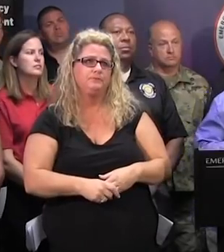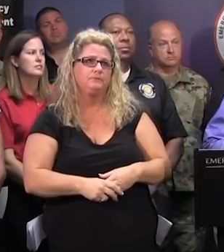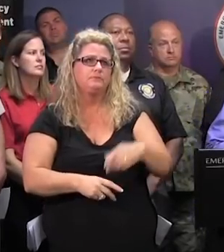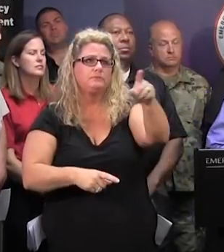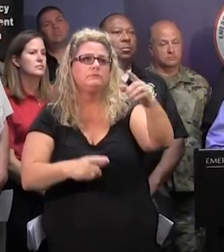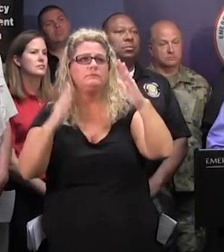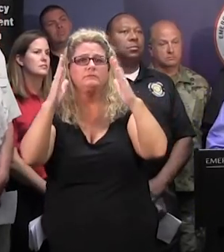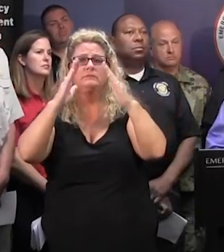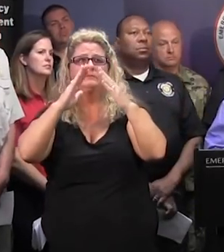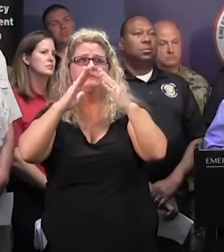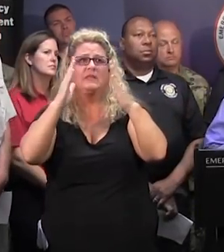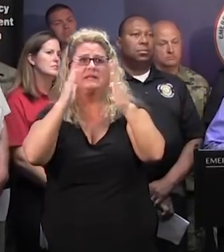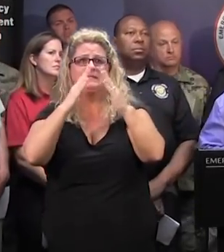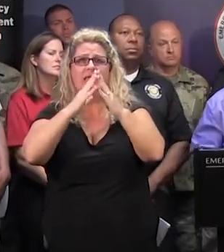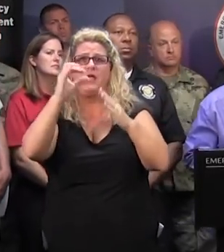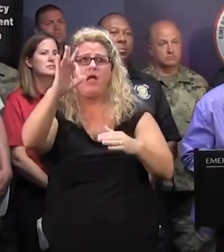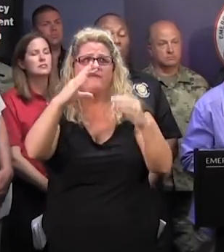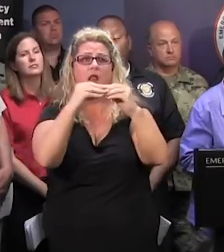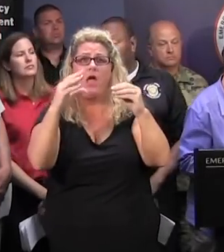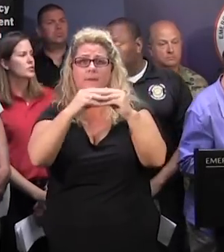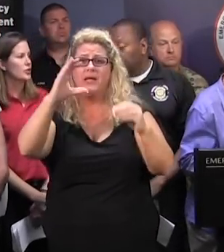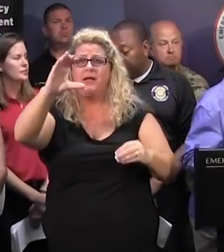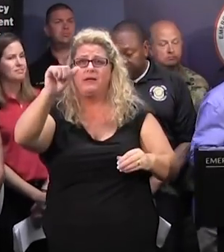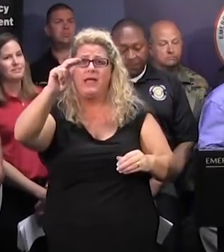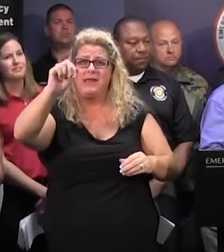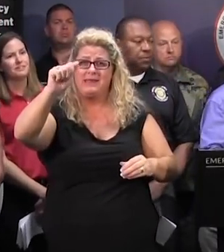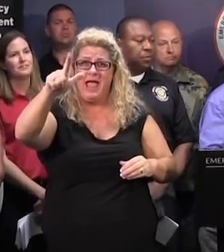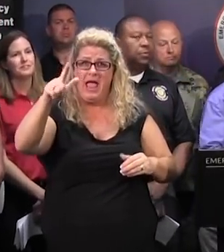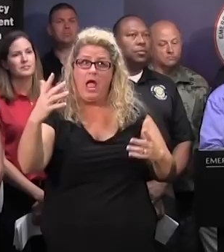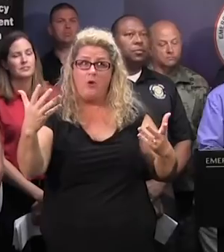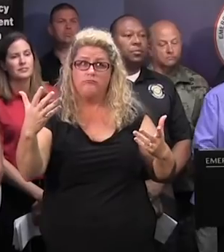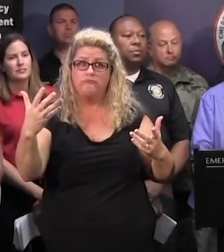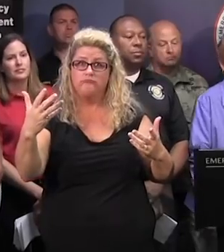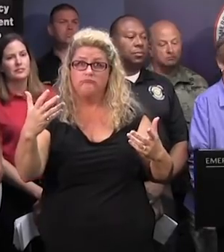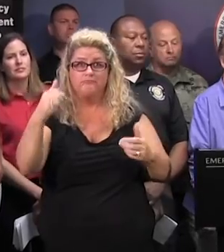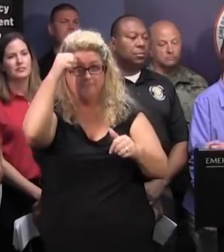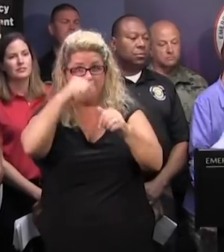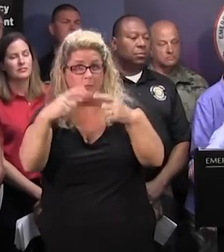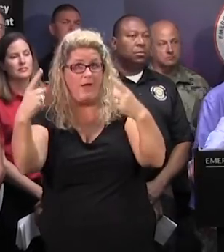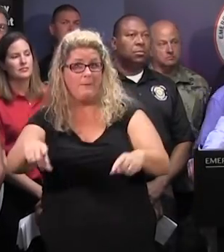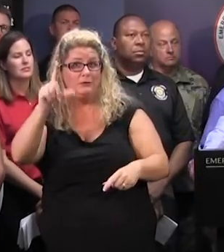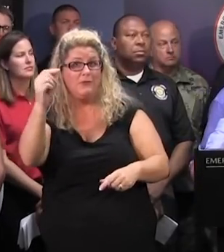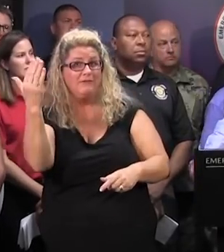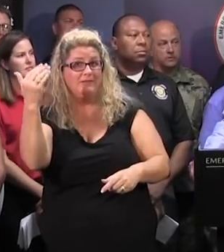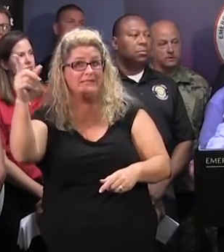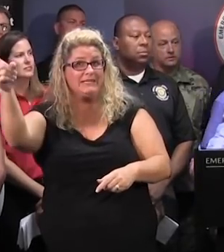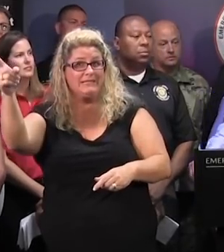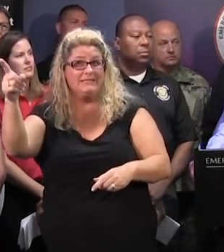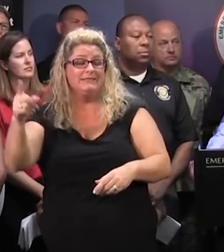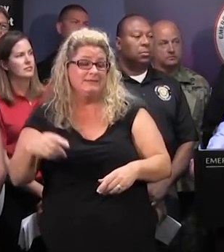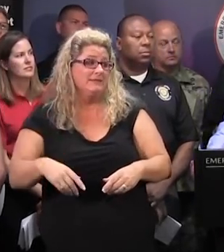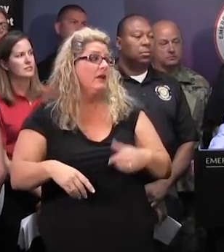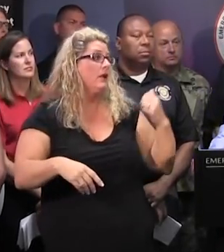City of Columbia Canal, are you guys working to secure that, given what happened in 2015? Can you take me through that? That